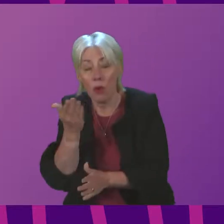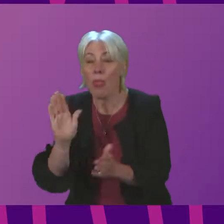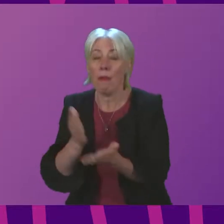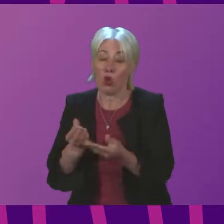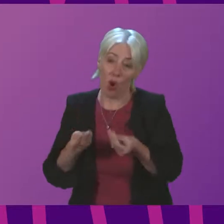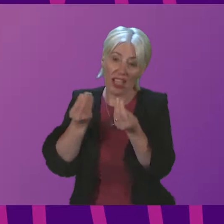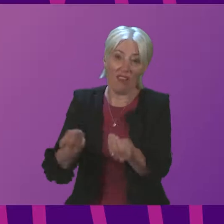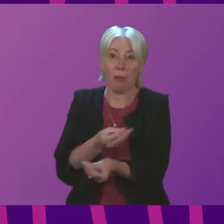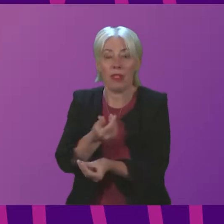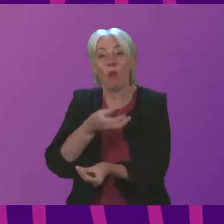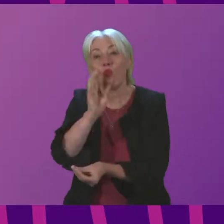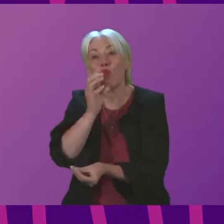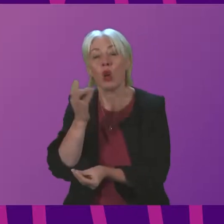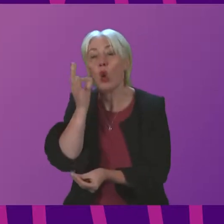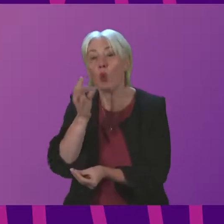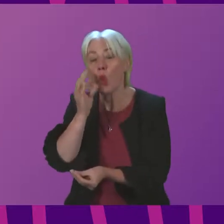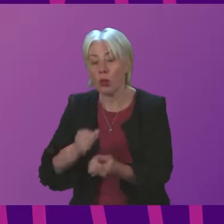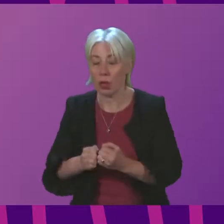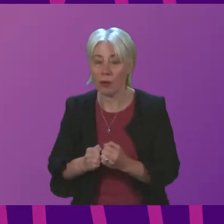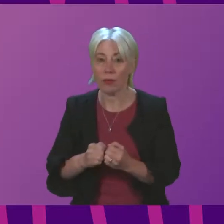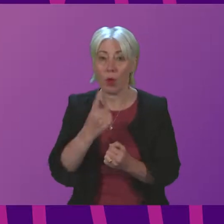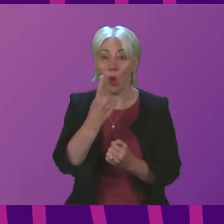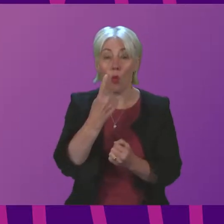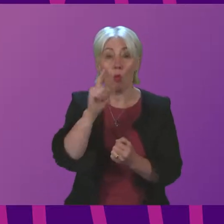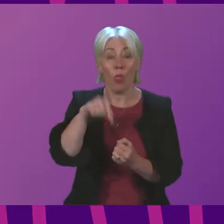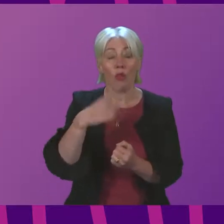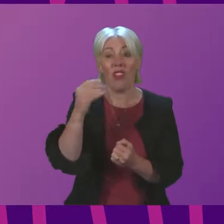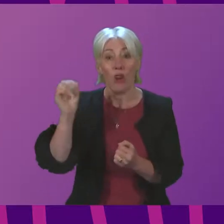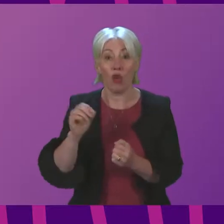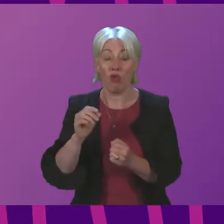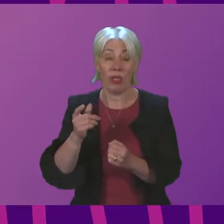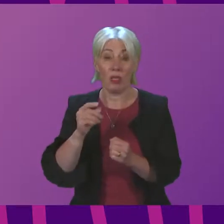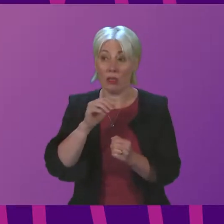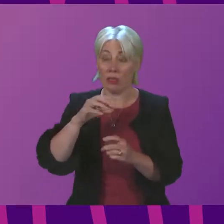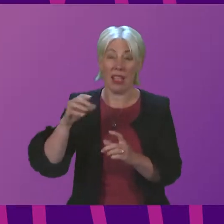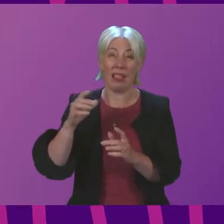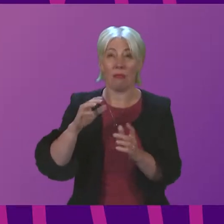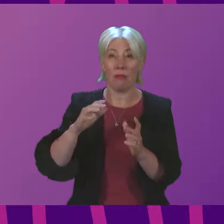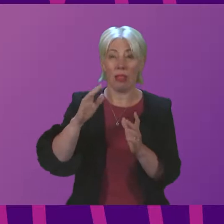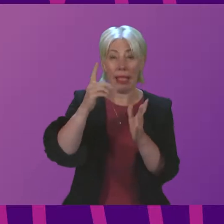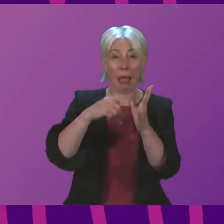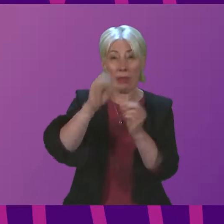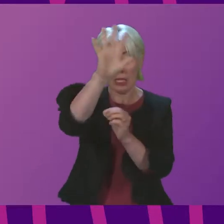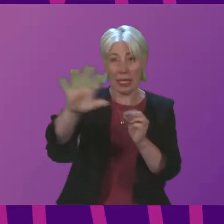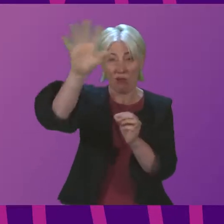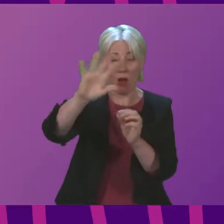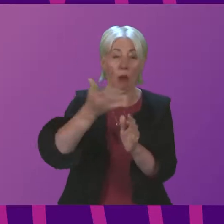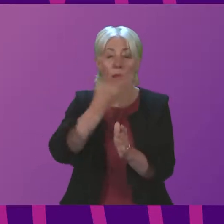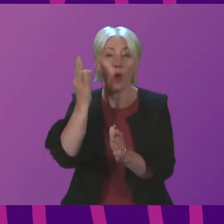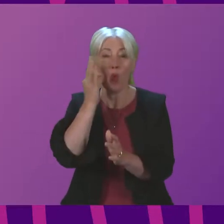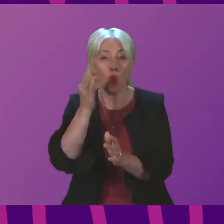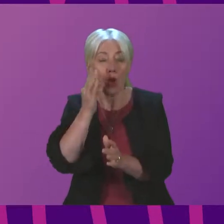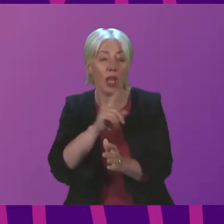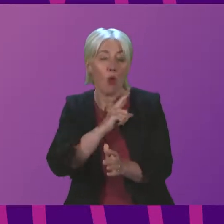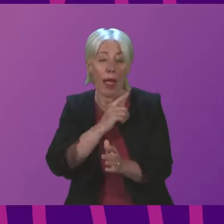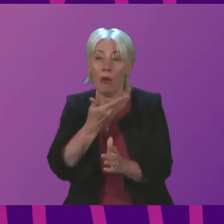Around 1,500 properties are still without a water supply, mainly across the Deeside area, with work being hampered by the loss of